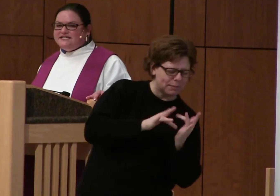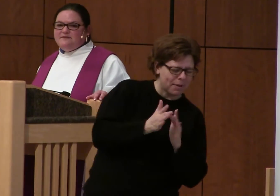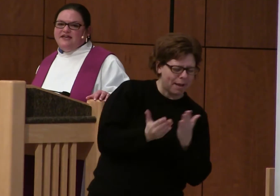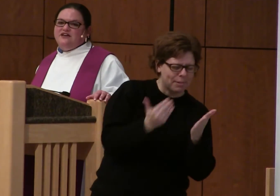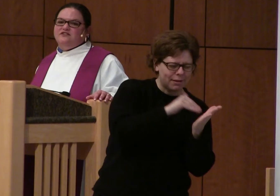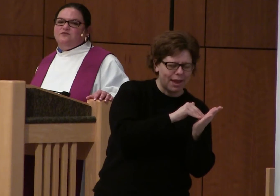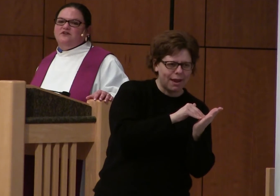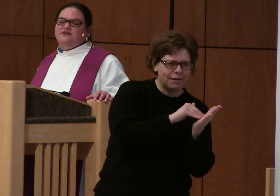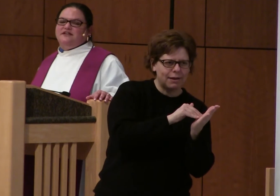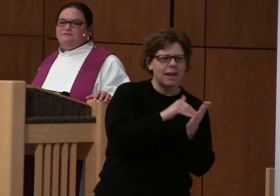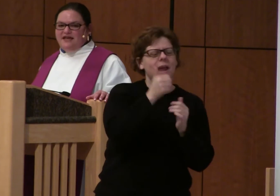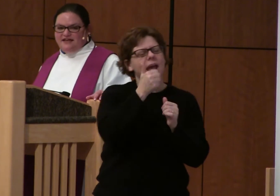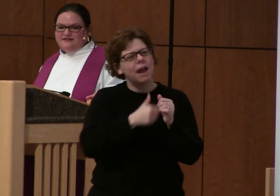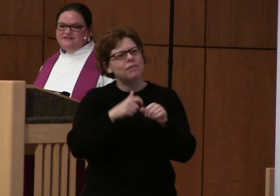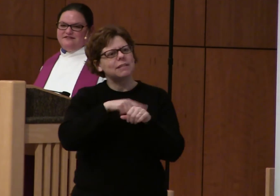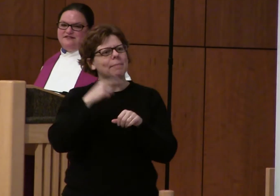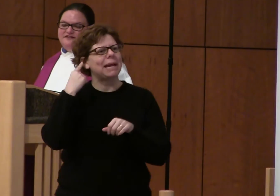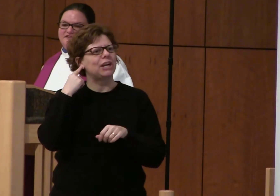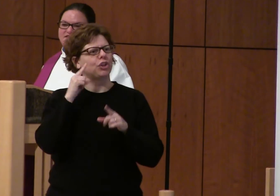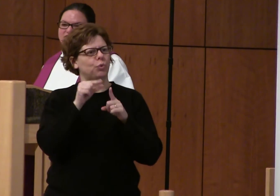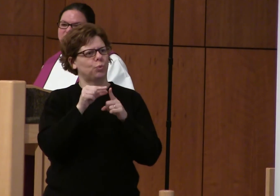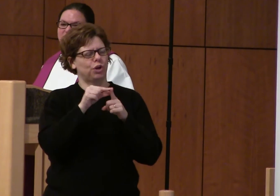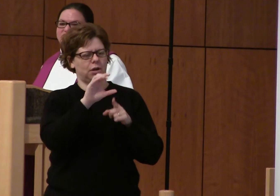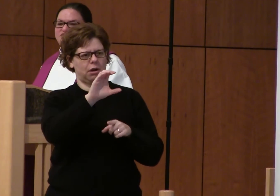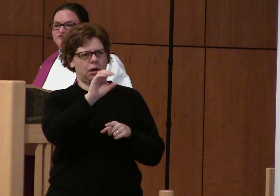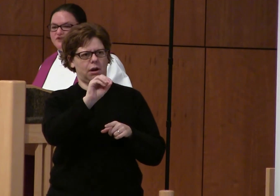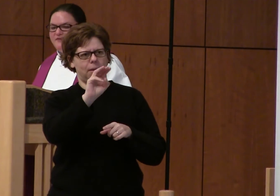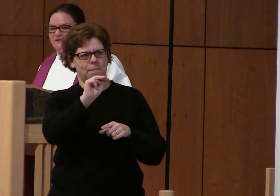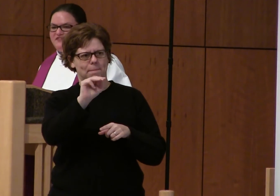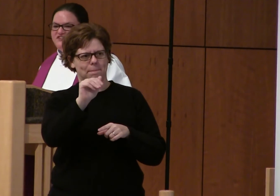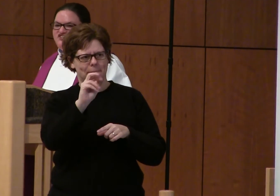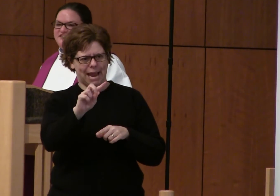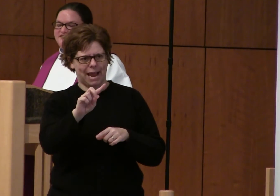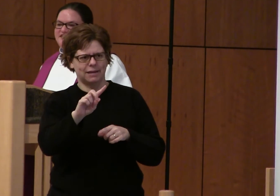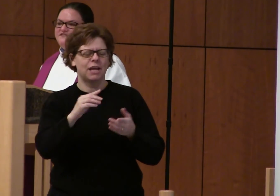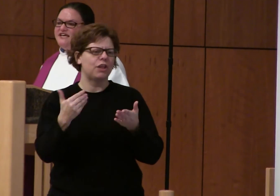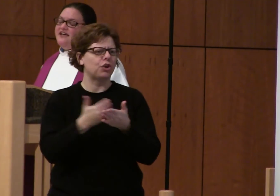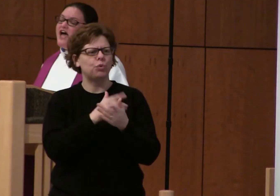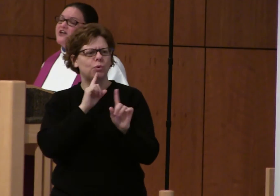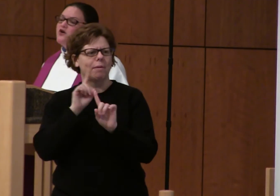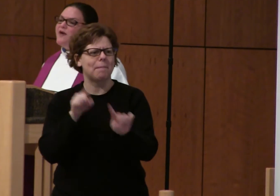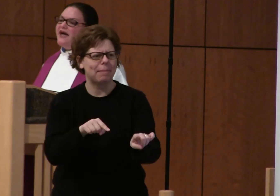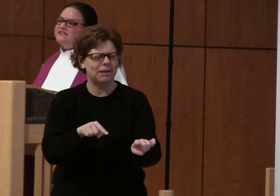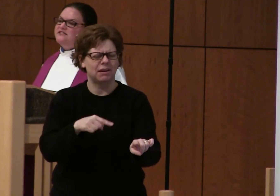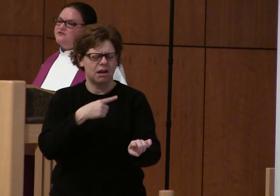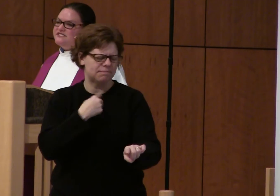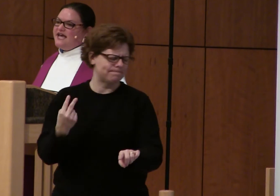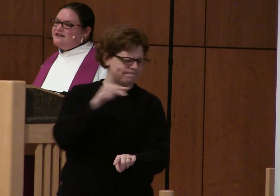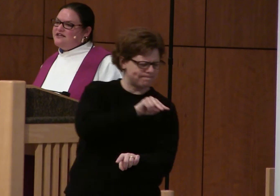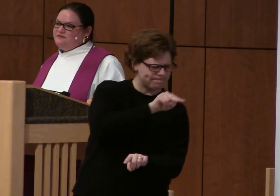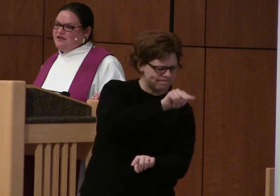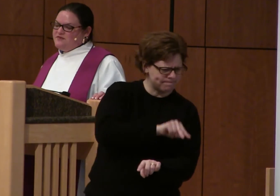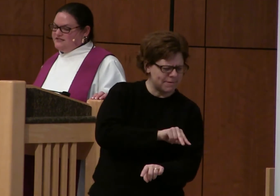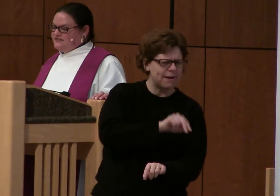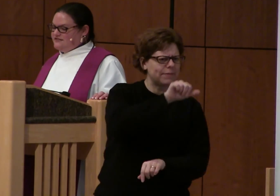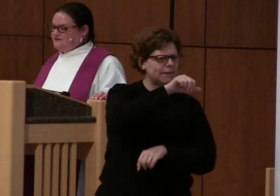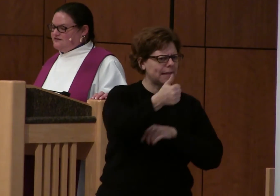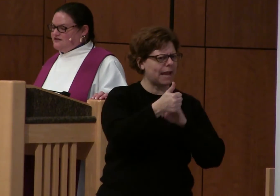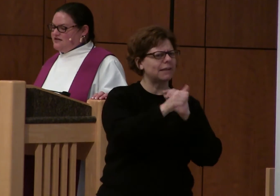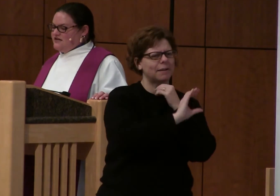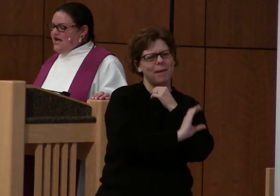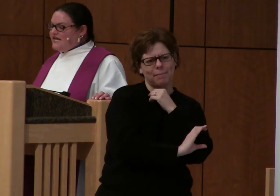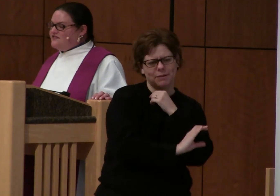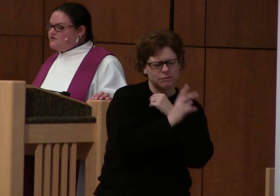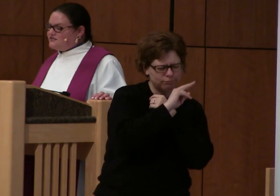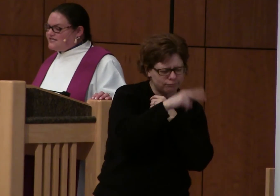Because anytime I hear the word command and this new commandment that Jesus gives, I go back to those Ten Commandments.